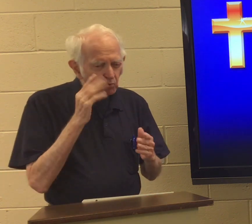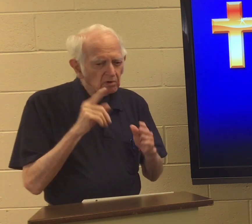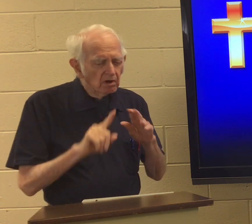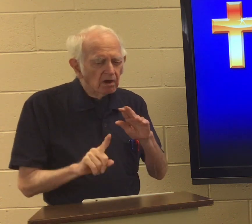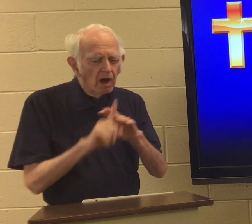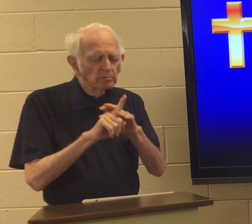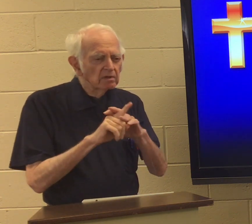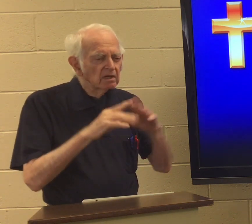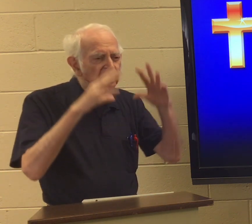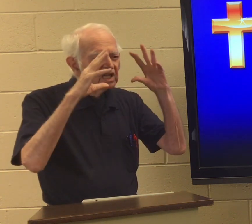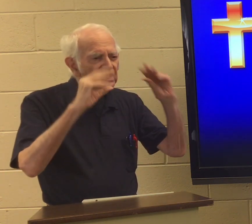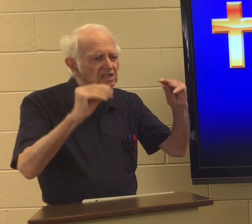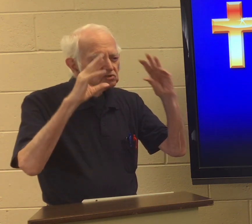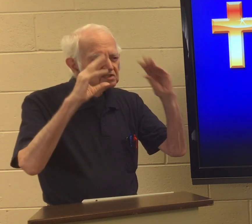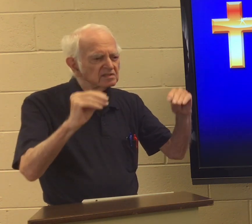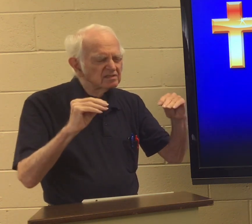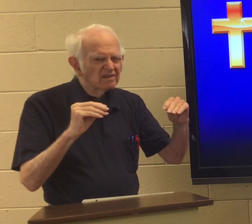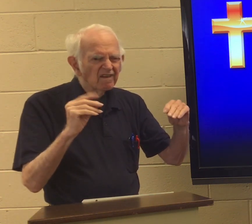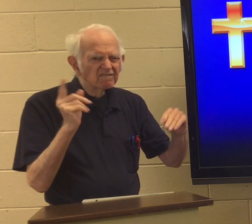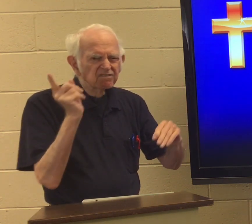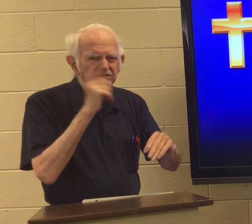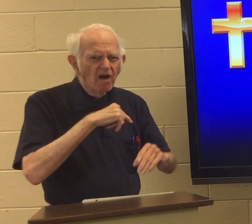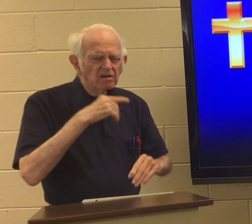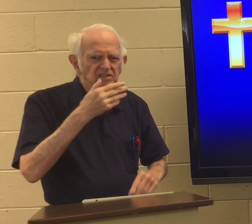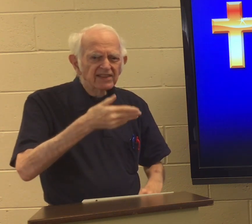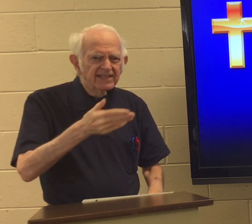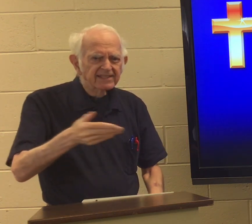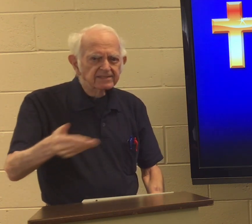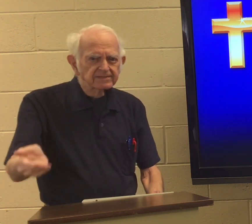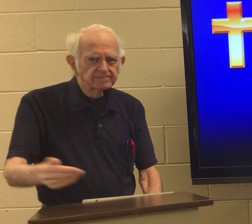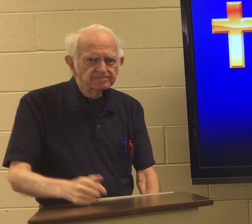Some will appear and teach false things.